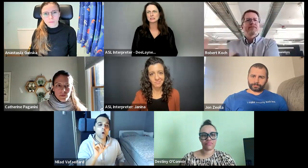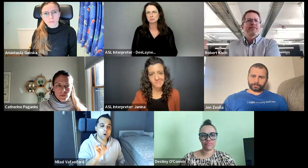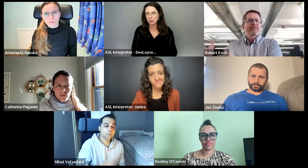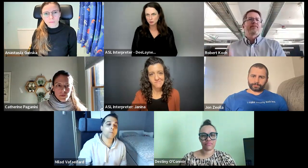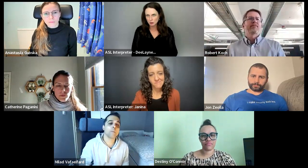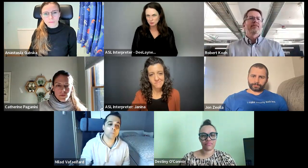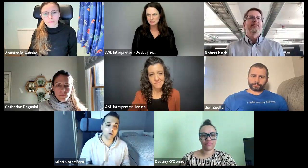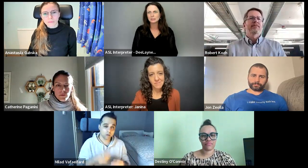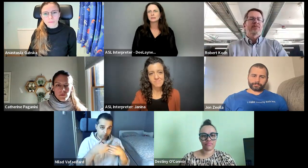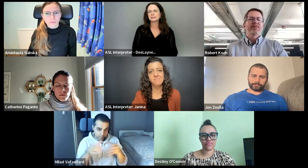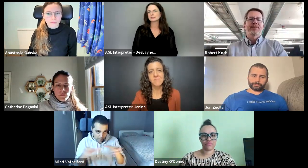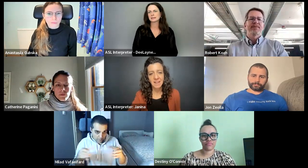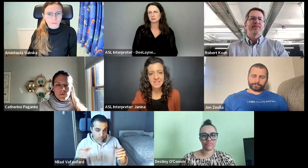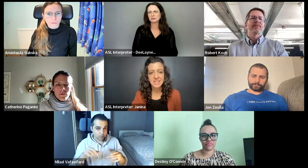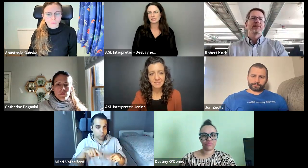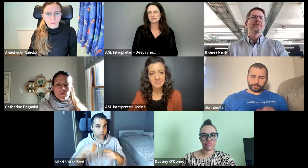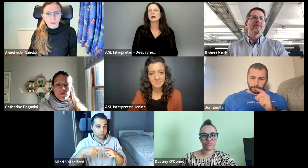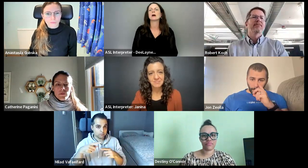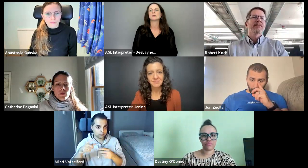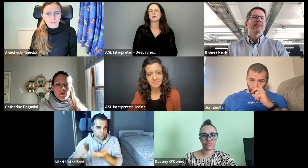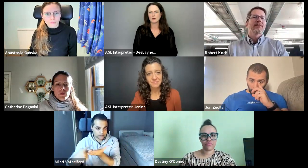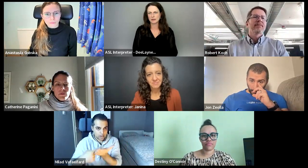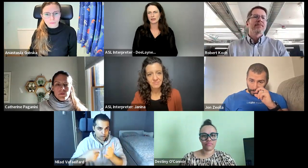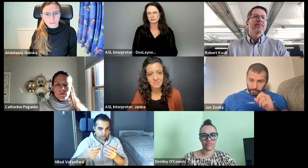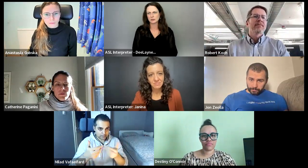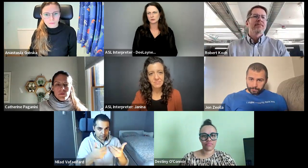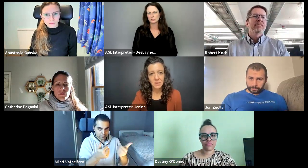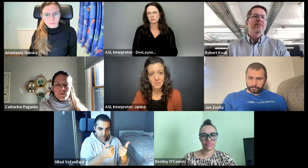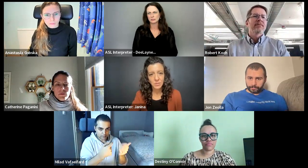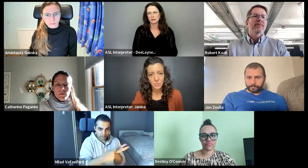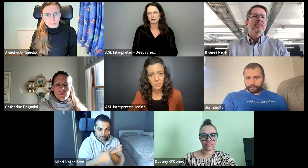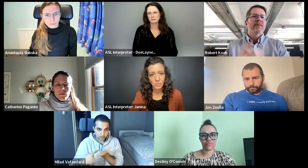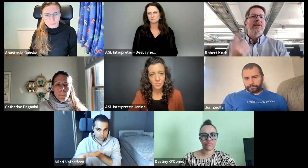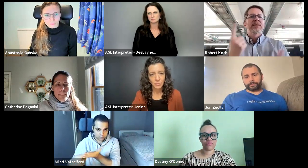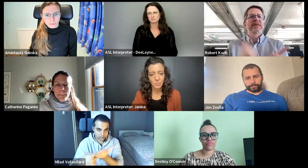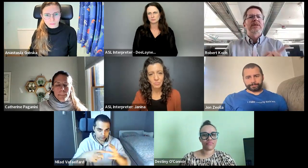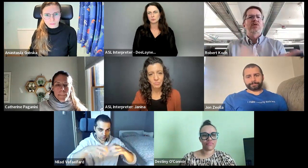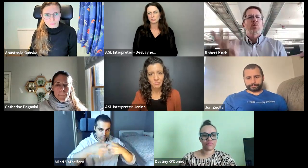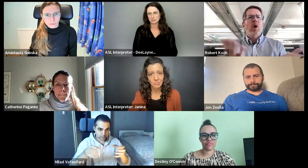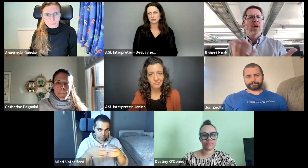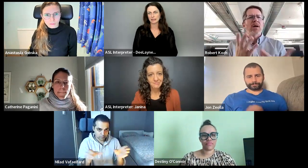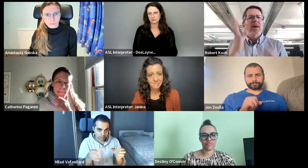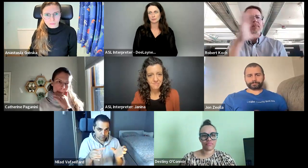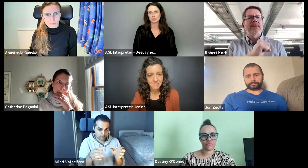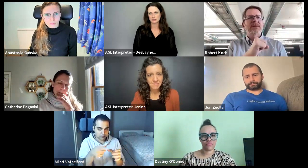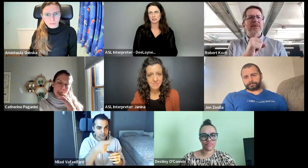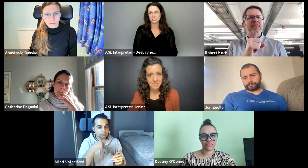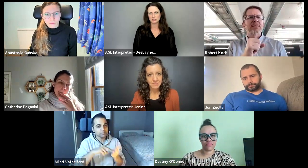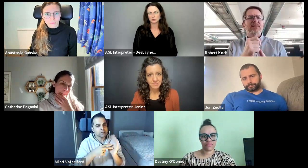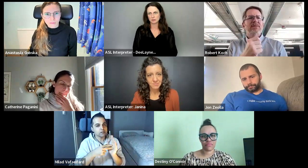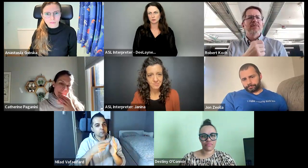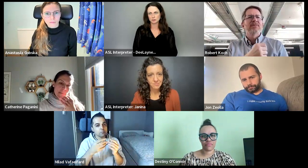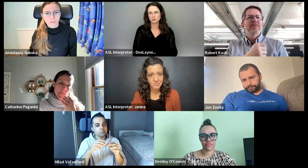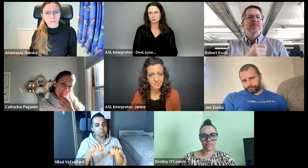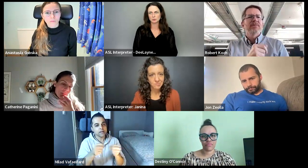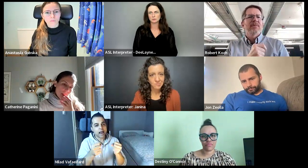break into smaller groups to discuss certain things. Oh, okay. So, um, it's like separate discussions